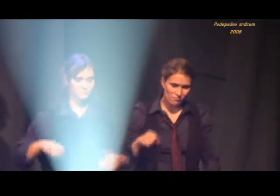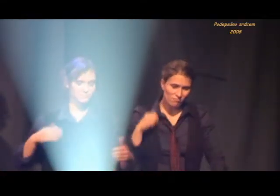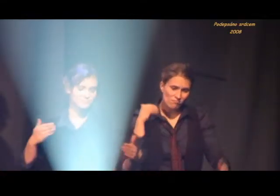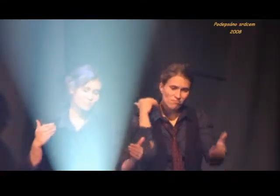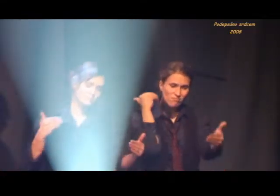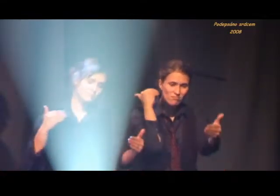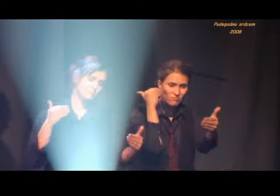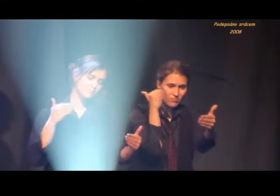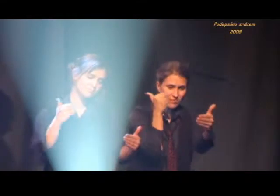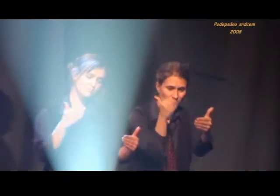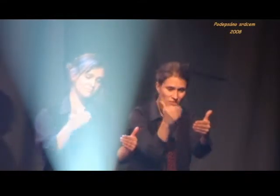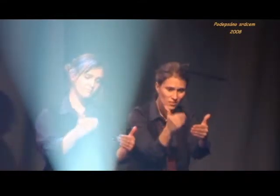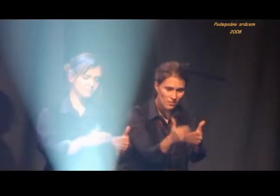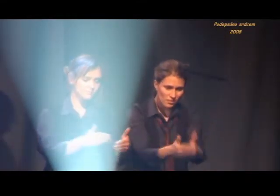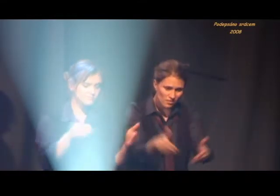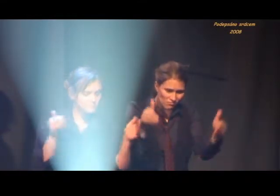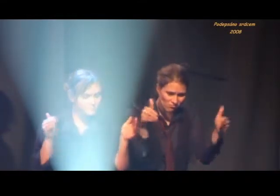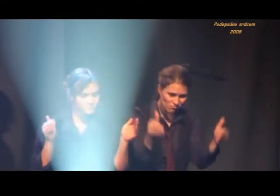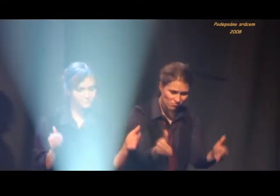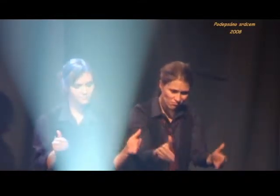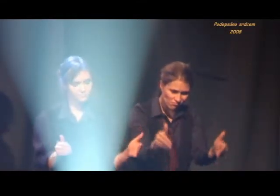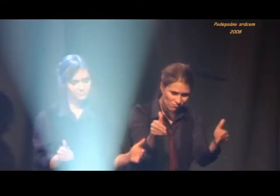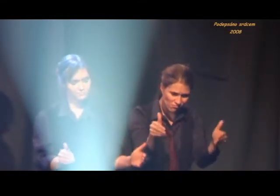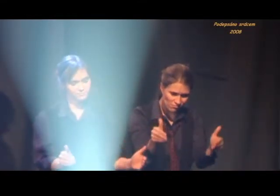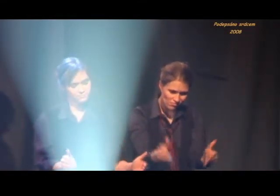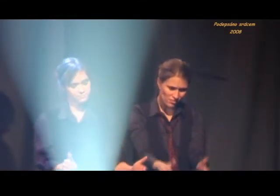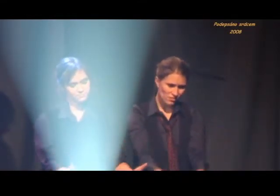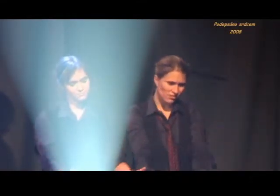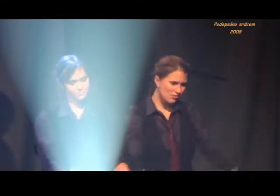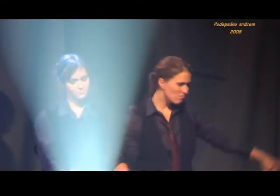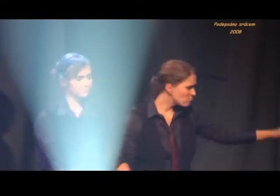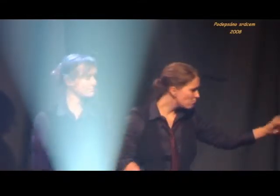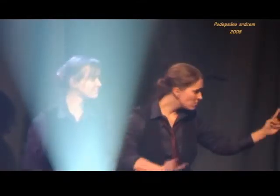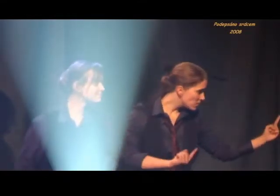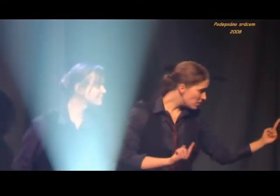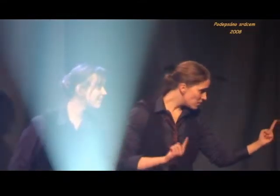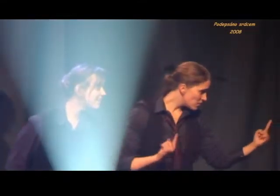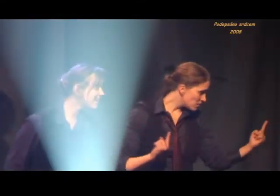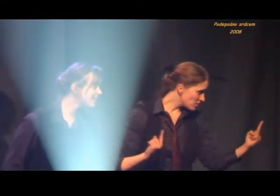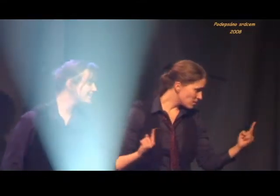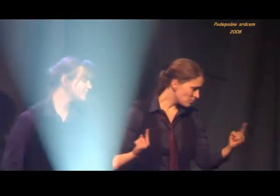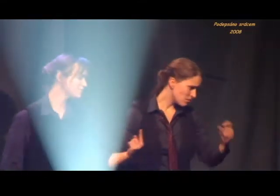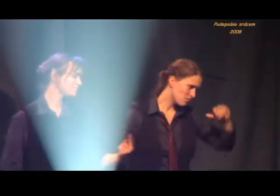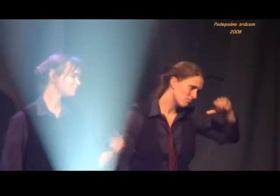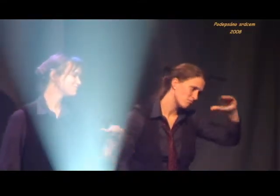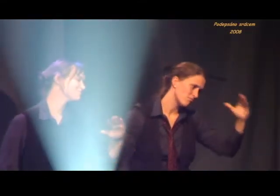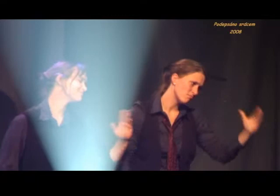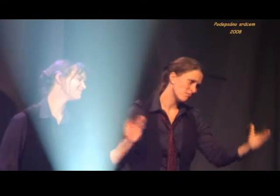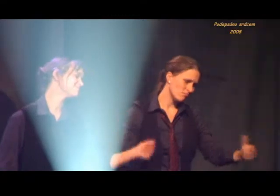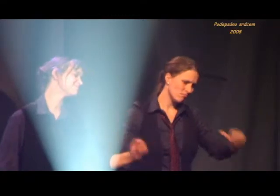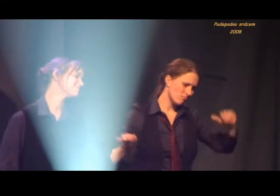make it clear, I'll state my case, of which I'm certain.